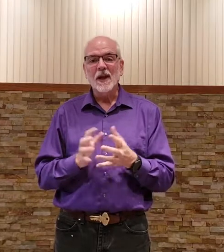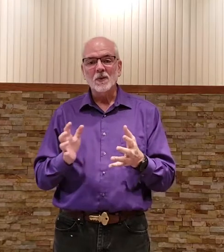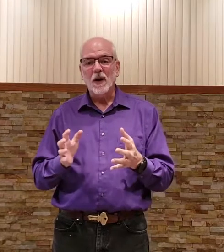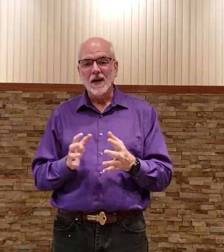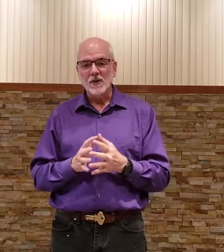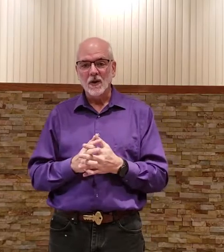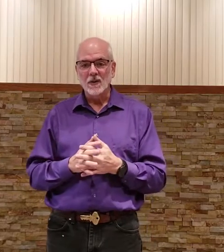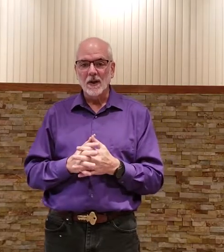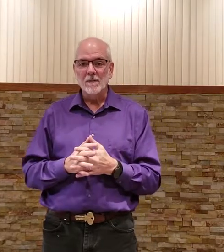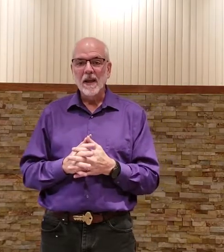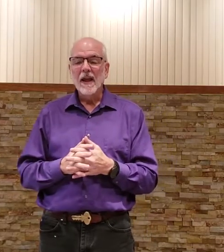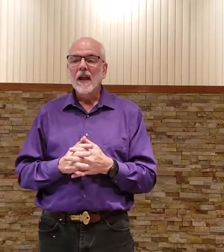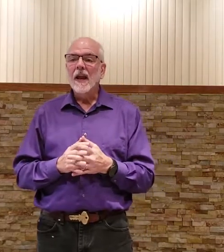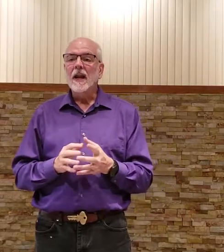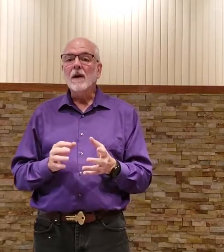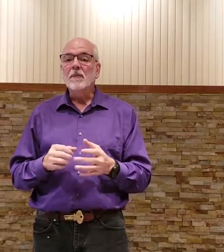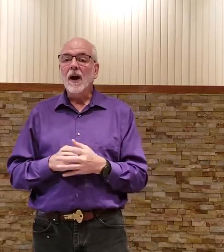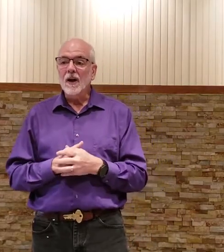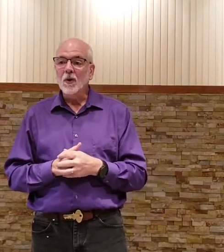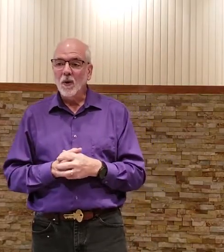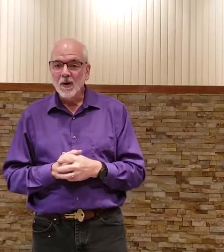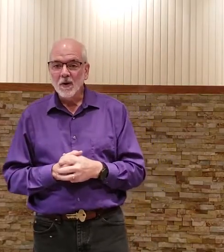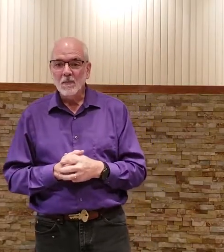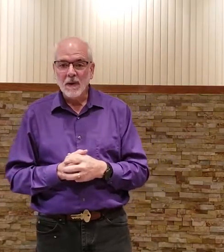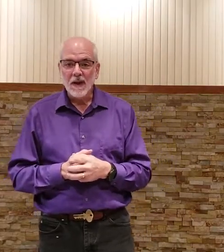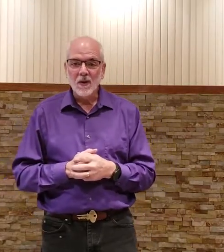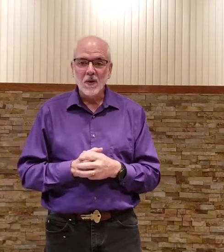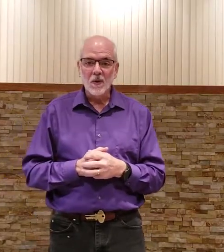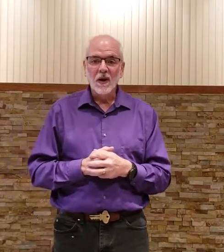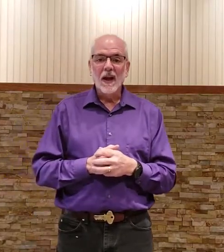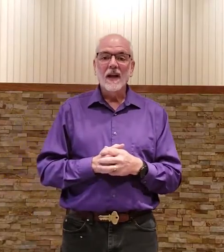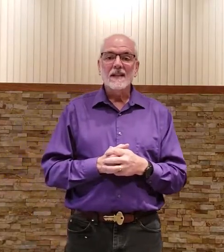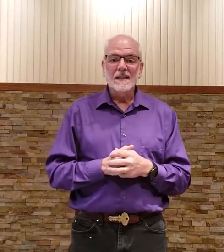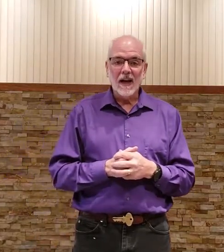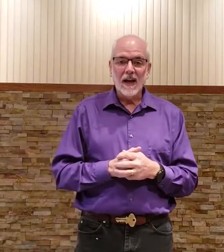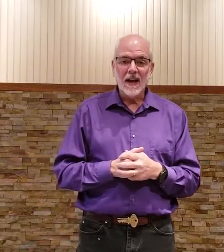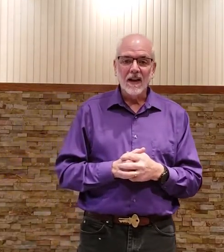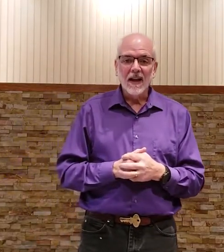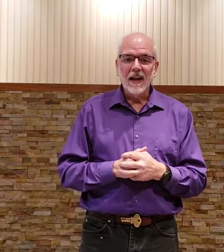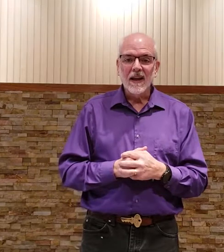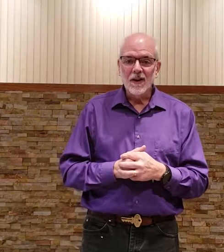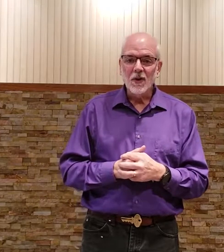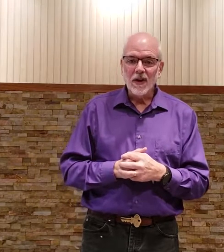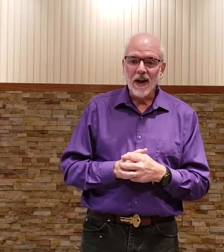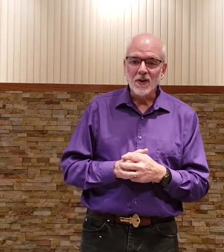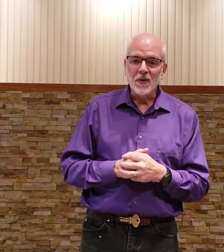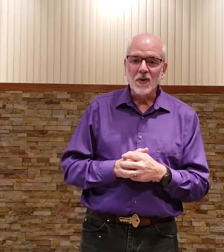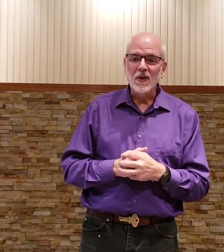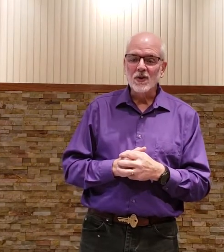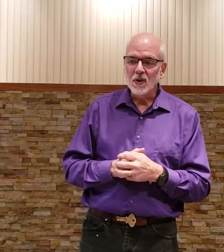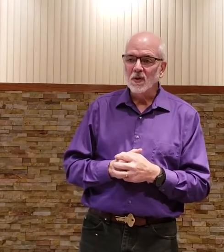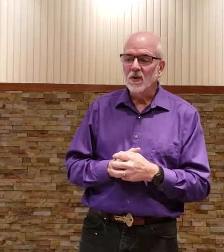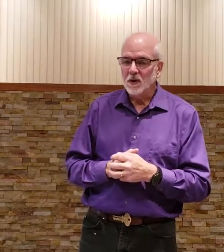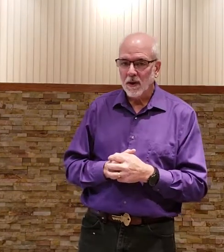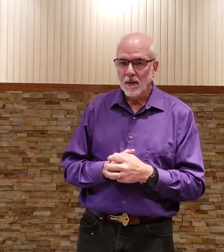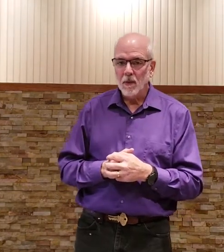that's why i chose it and i'm not going to make you sign international children's bible